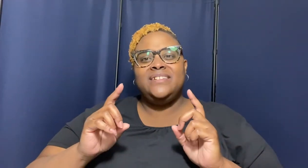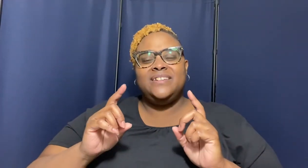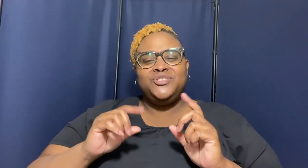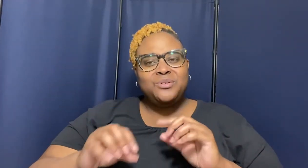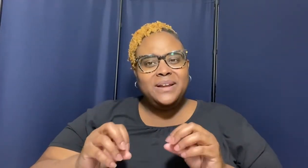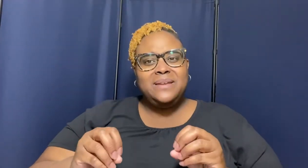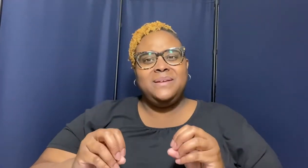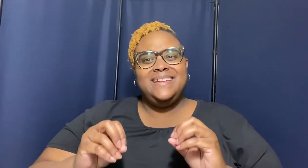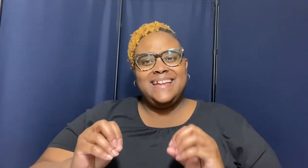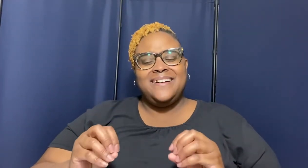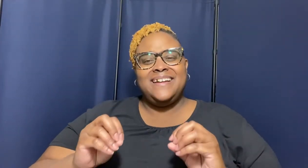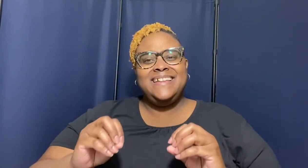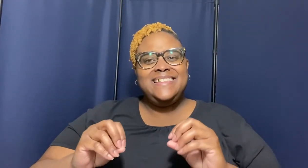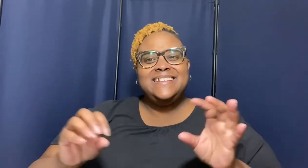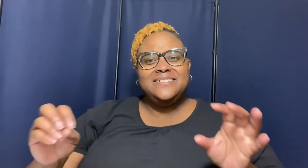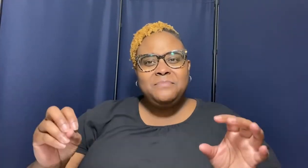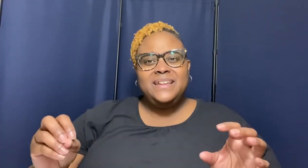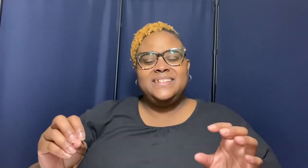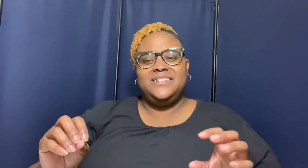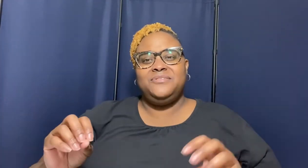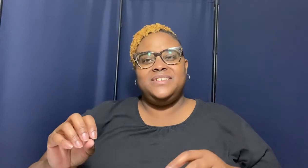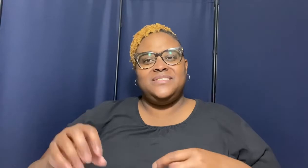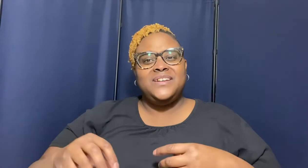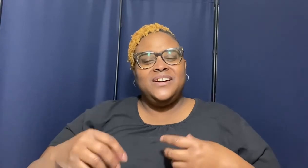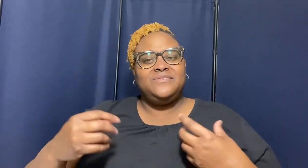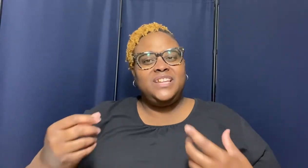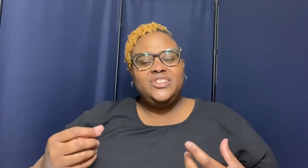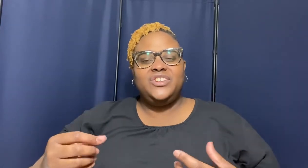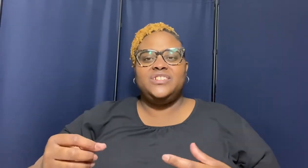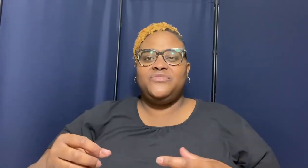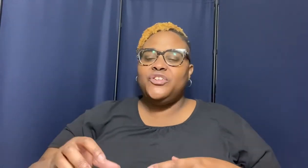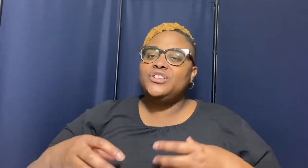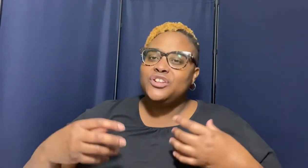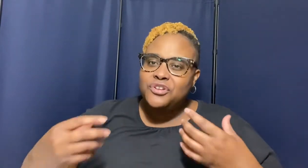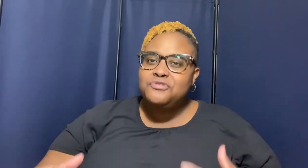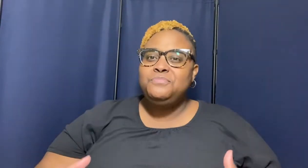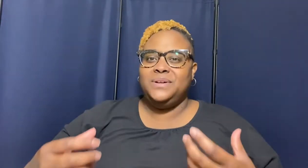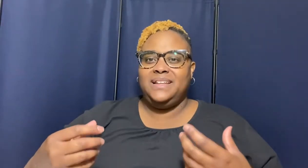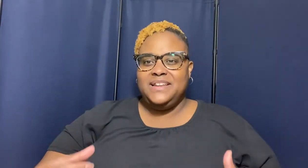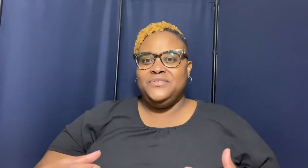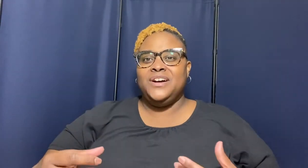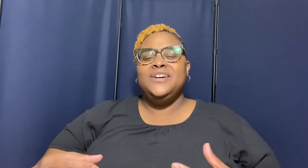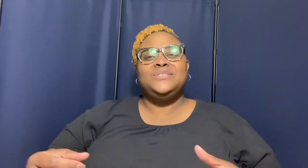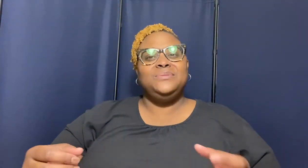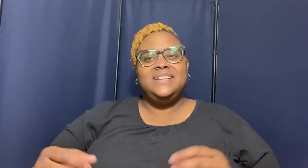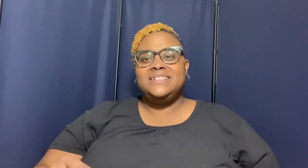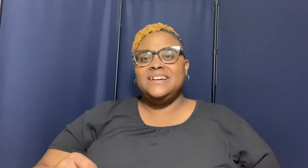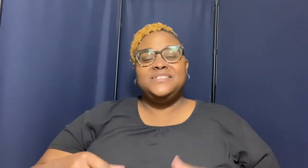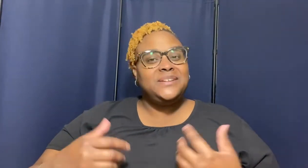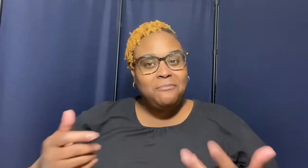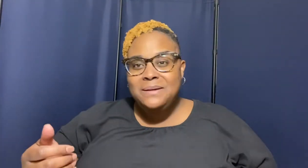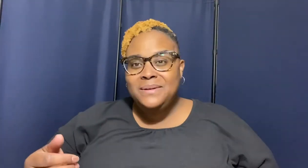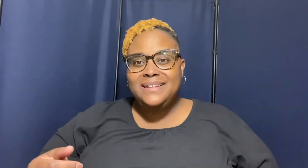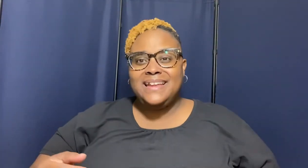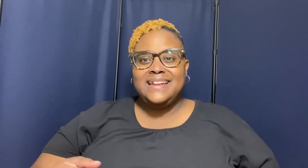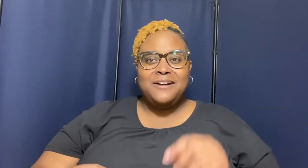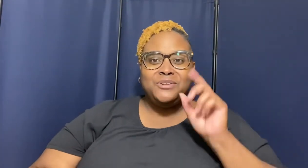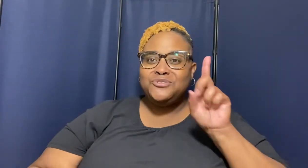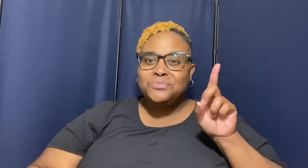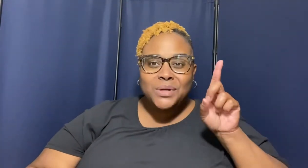and joining me uh in these little mini series of of teachings for the new believer so listen until we meet again i wish you more